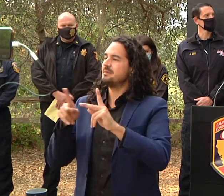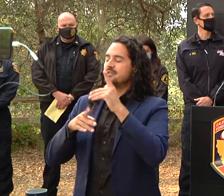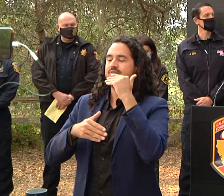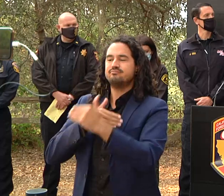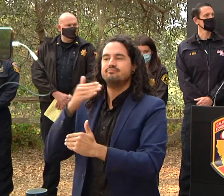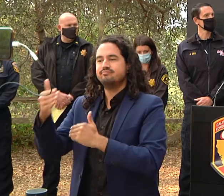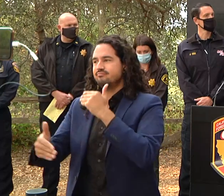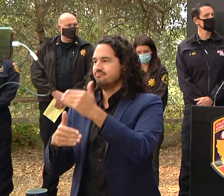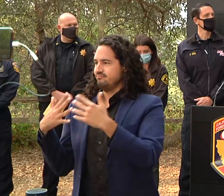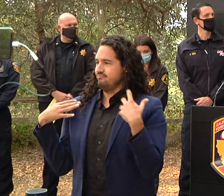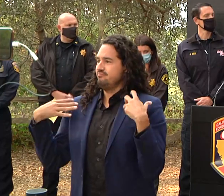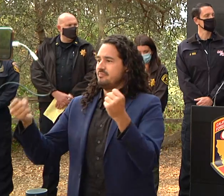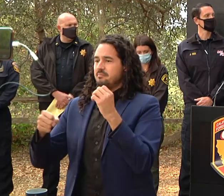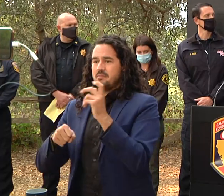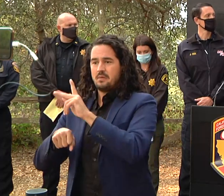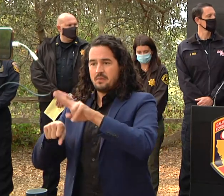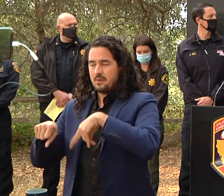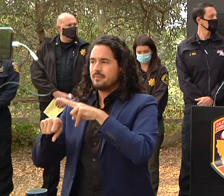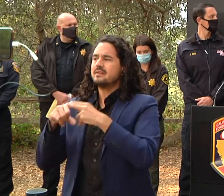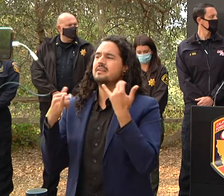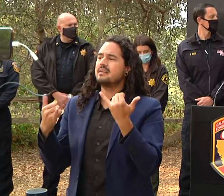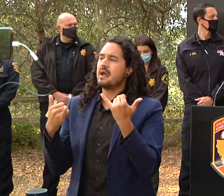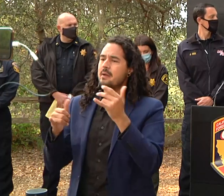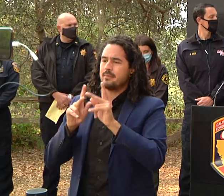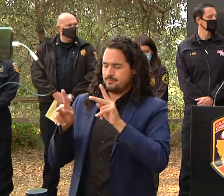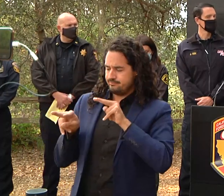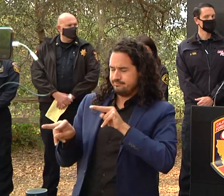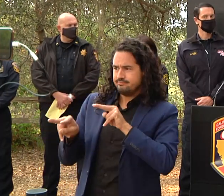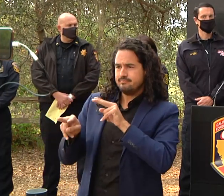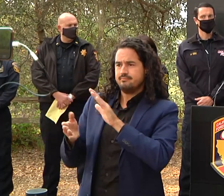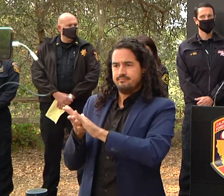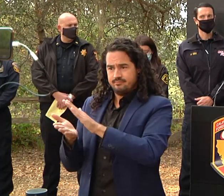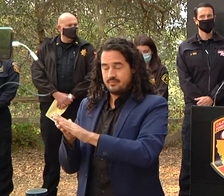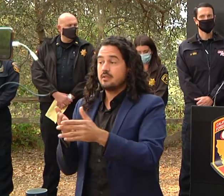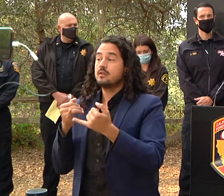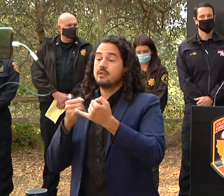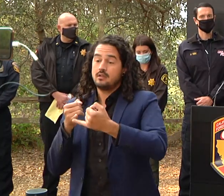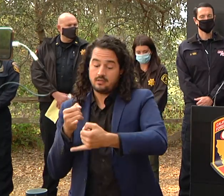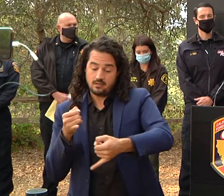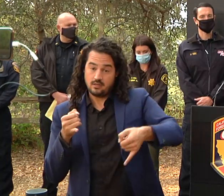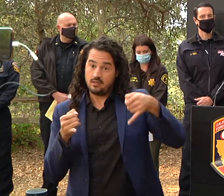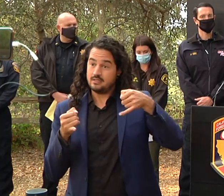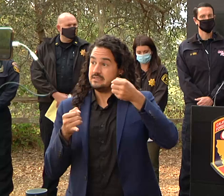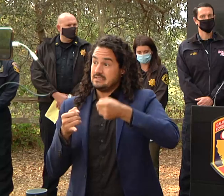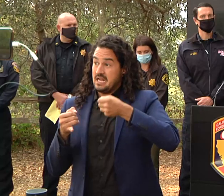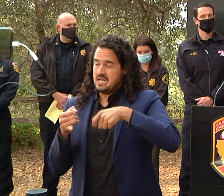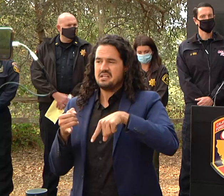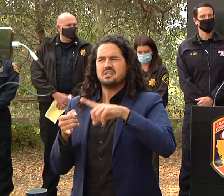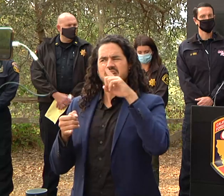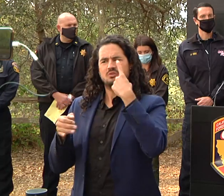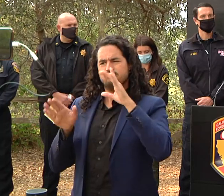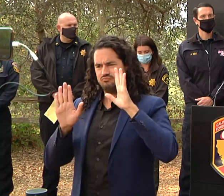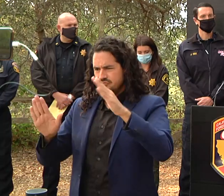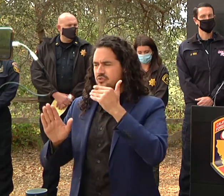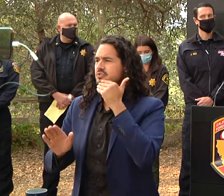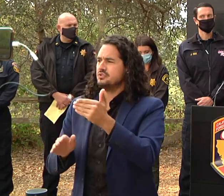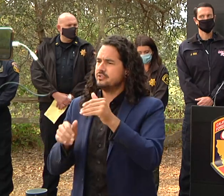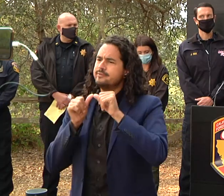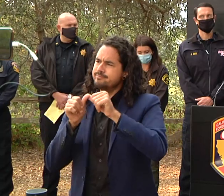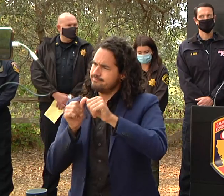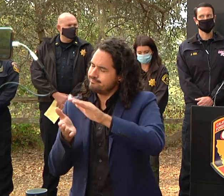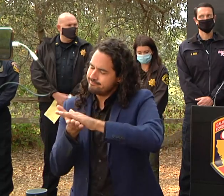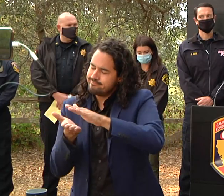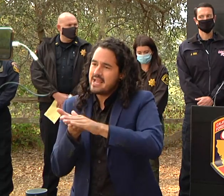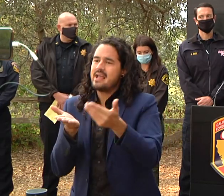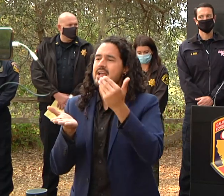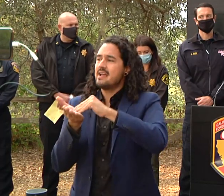surrounding areas uh there southern end of the fire is looking really good uh gotten that buttoned up and uh continue mop up uh moving up